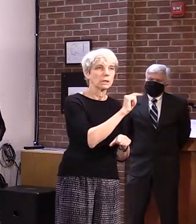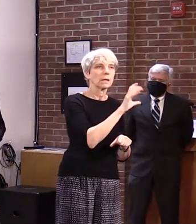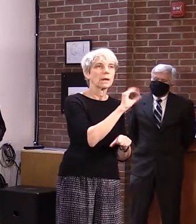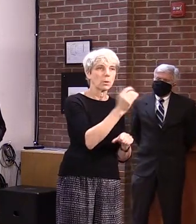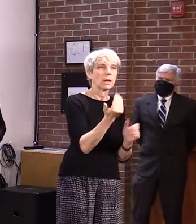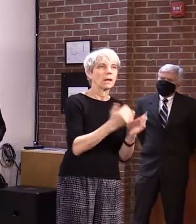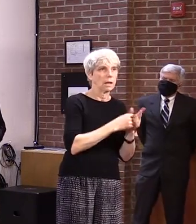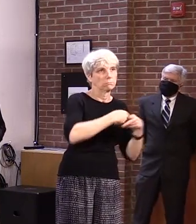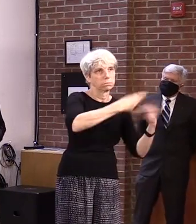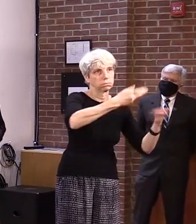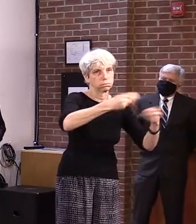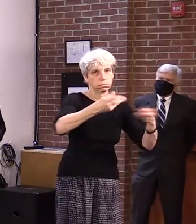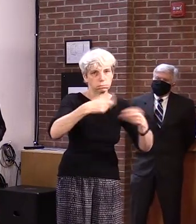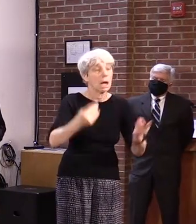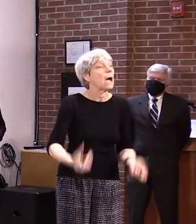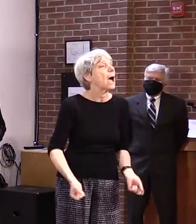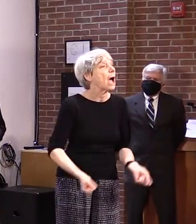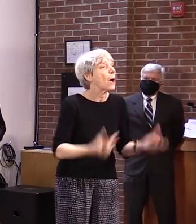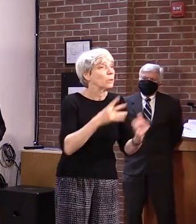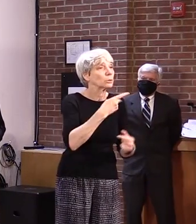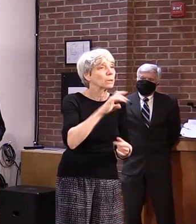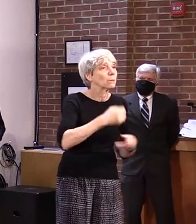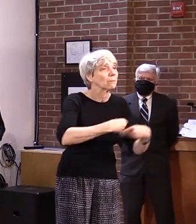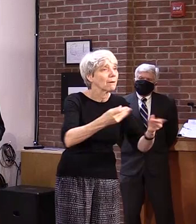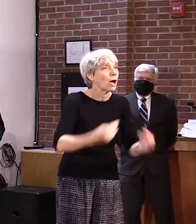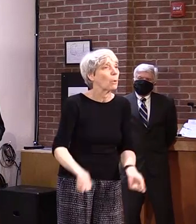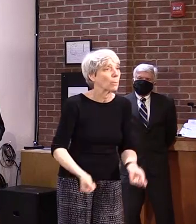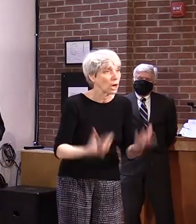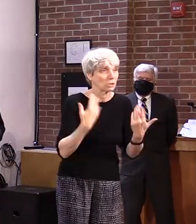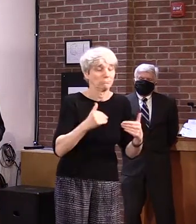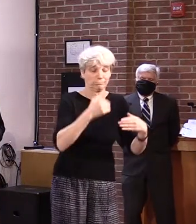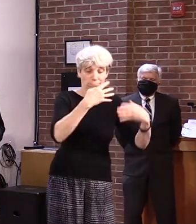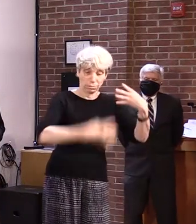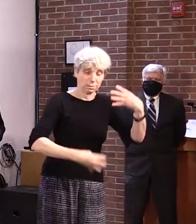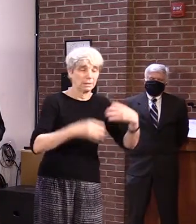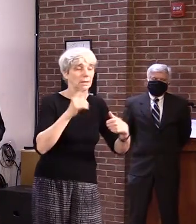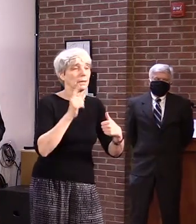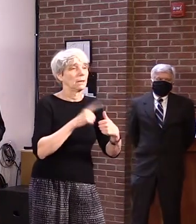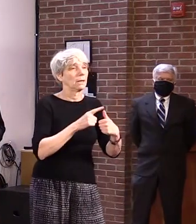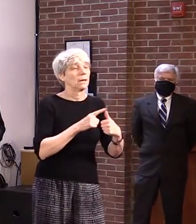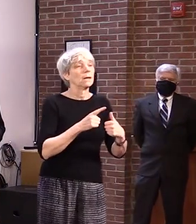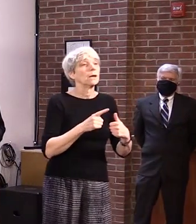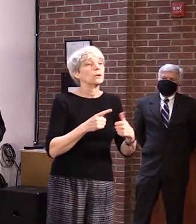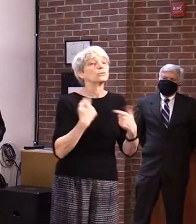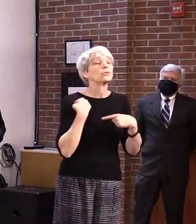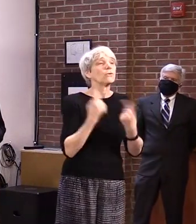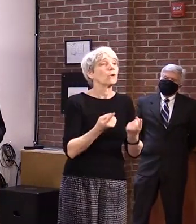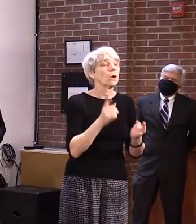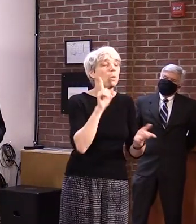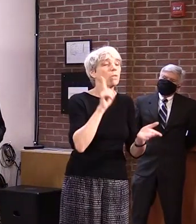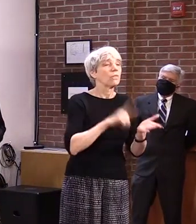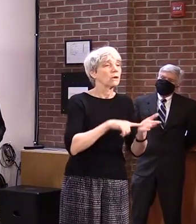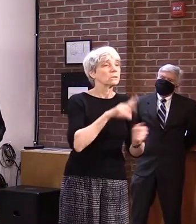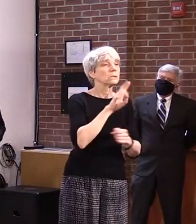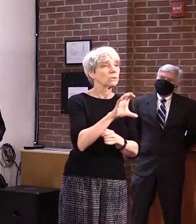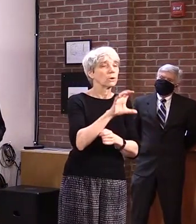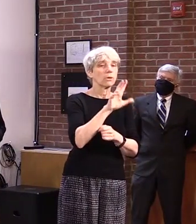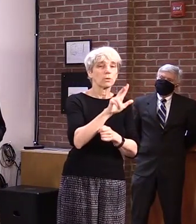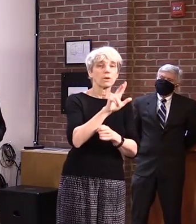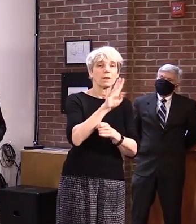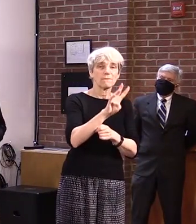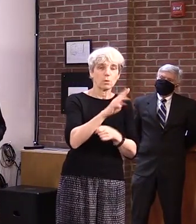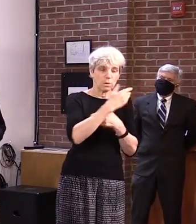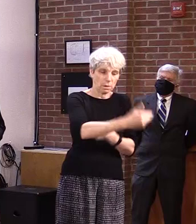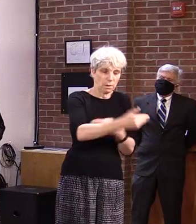numbers on the quantity of PPE being distributed to Vermont schools in this initiative. We are providing 1,634